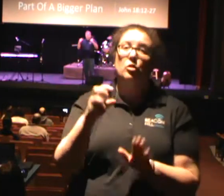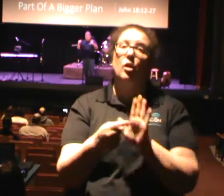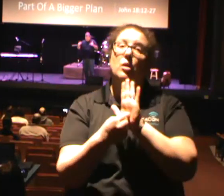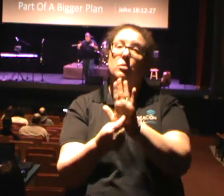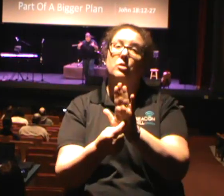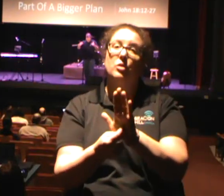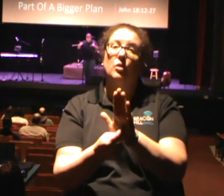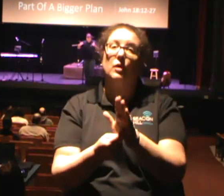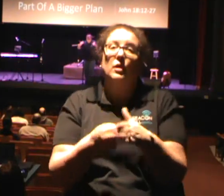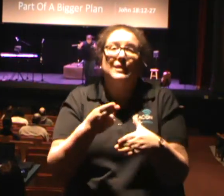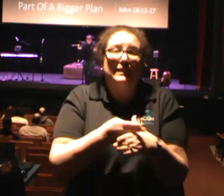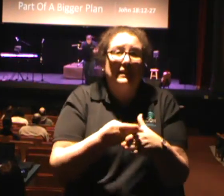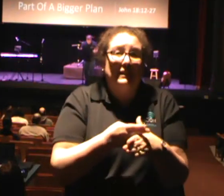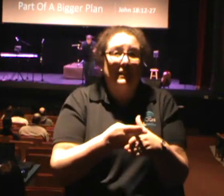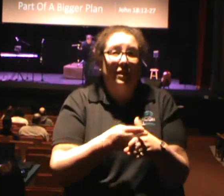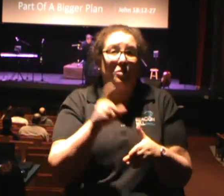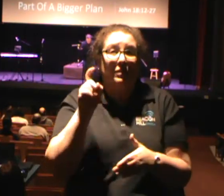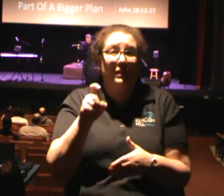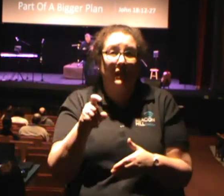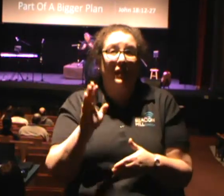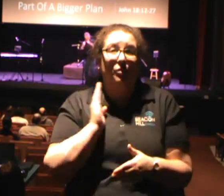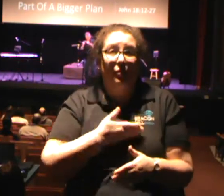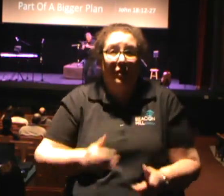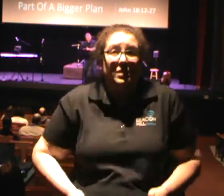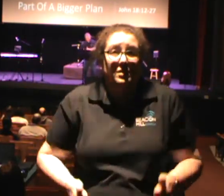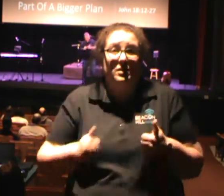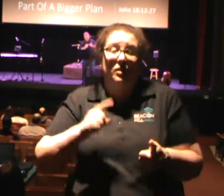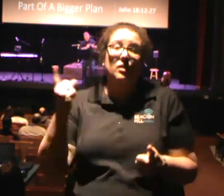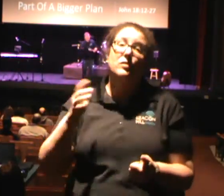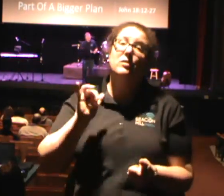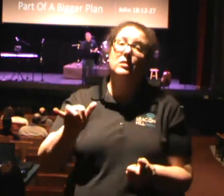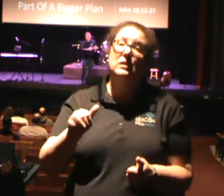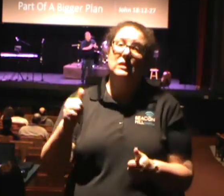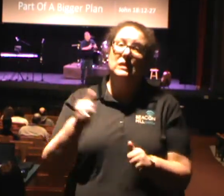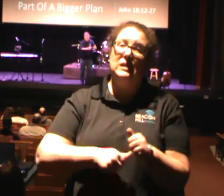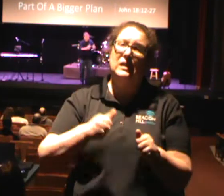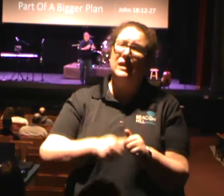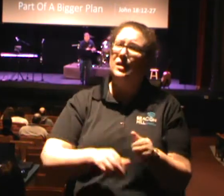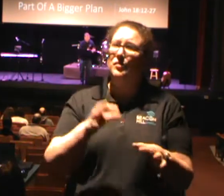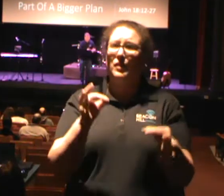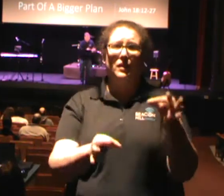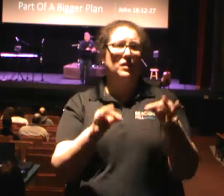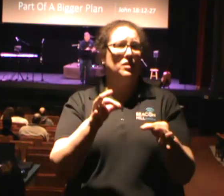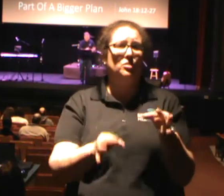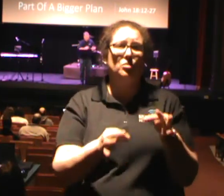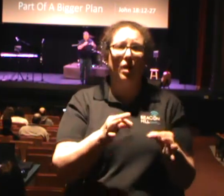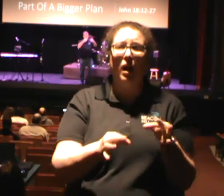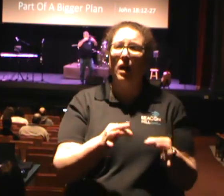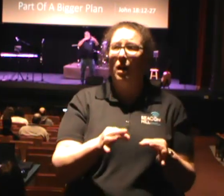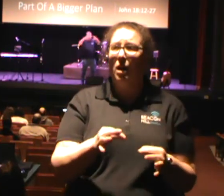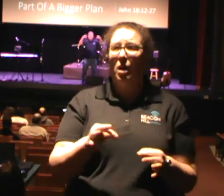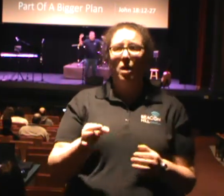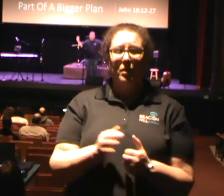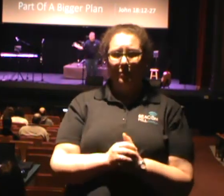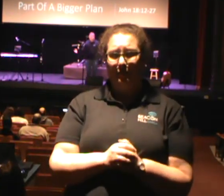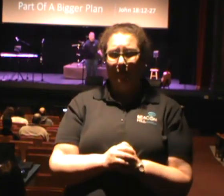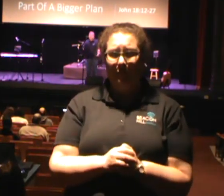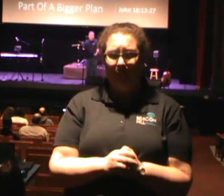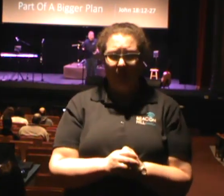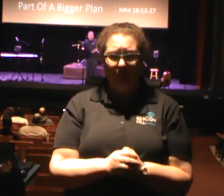necessary for us to live eternally. Even the sham of a trial that was taking place. The sham